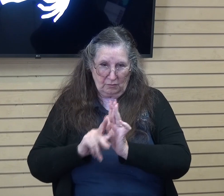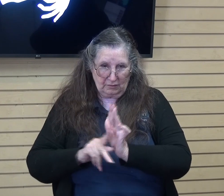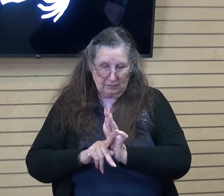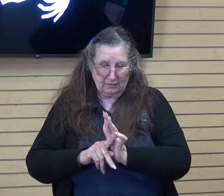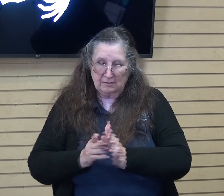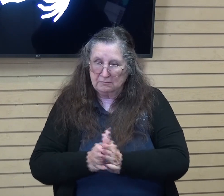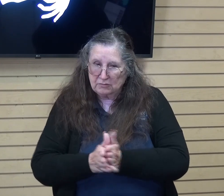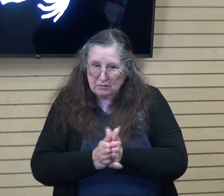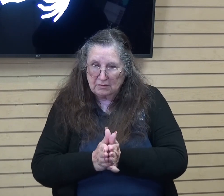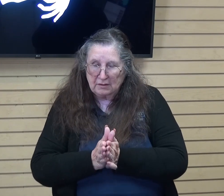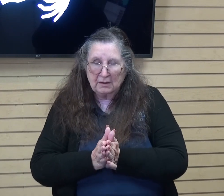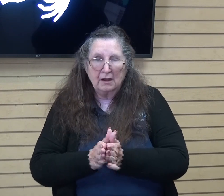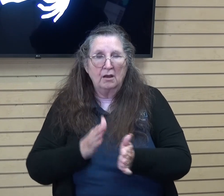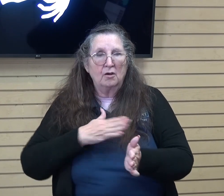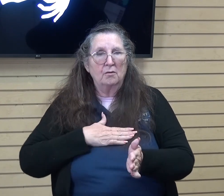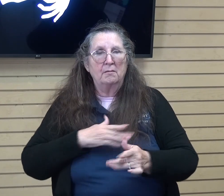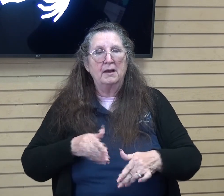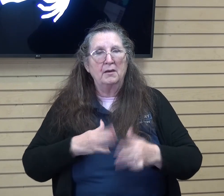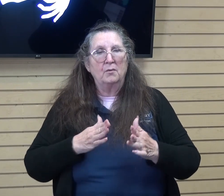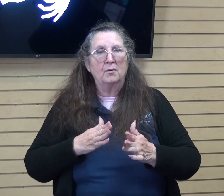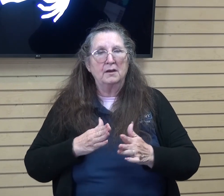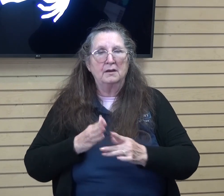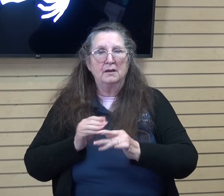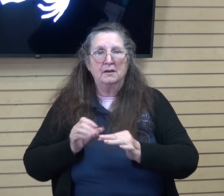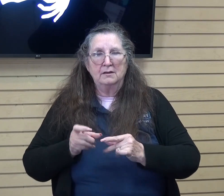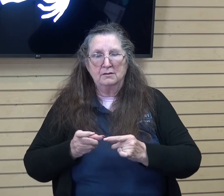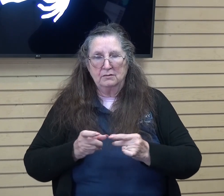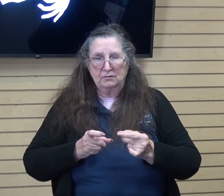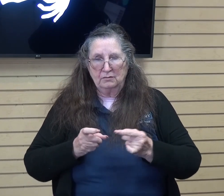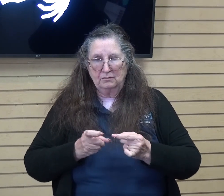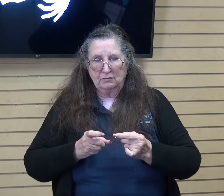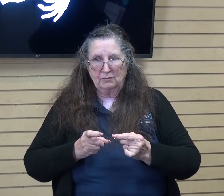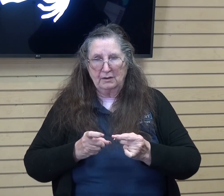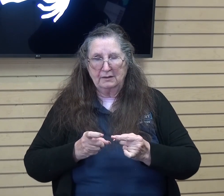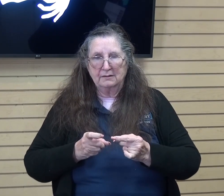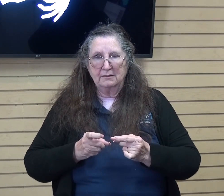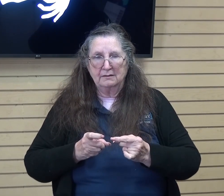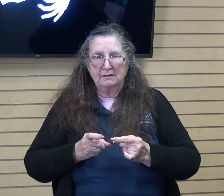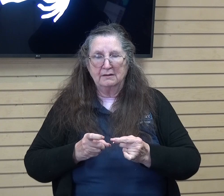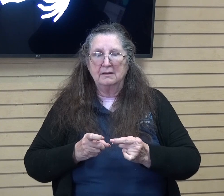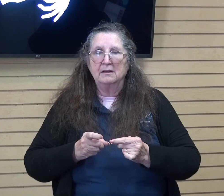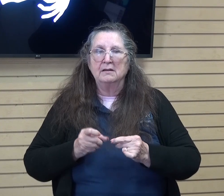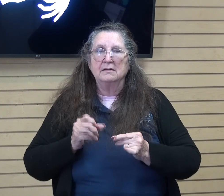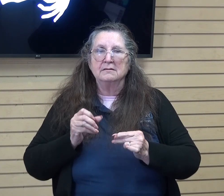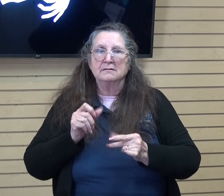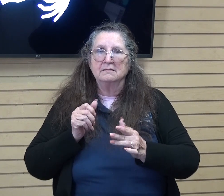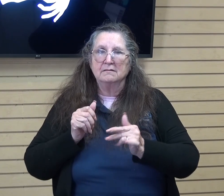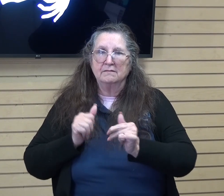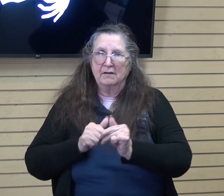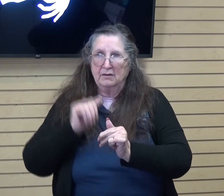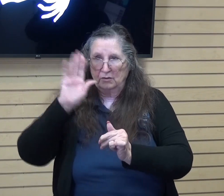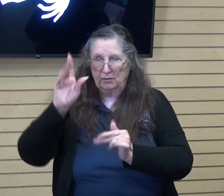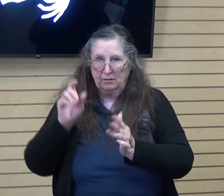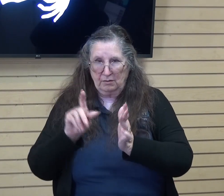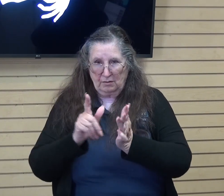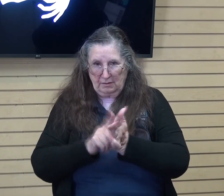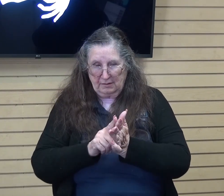oh that my ways were directed to keep your statutes then i would not be ashamed when i look into all your